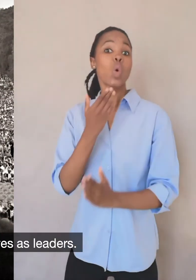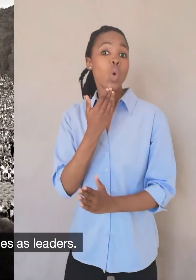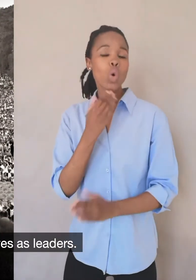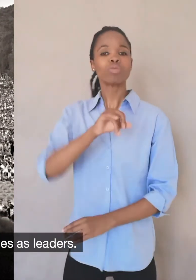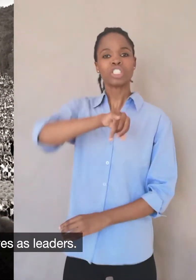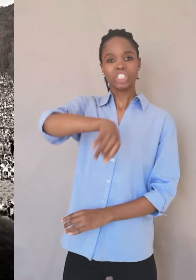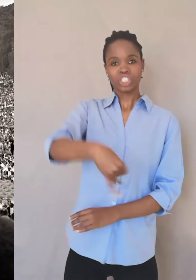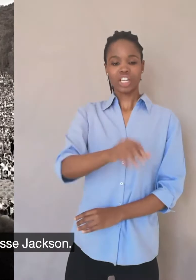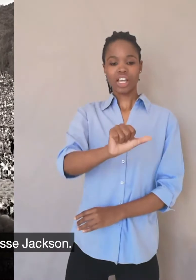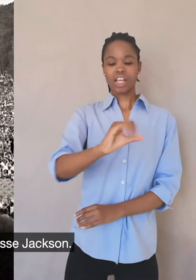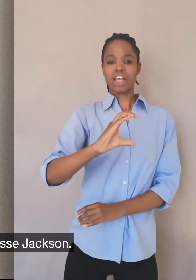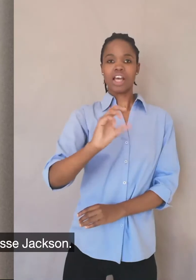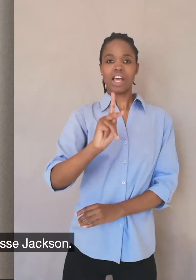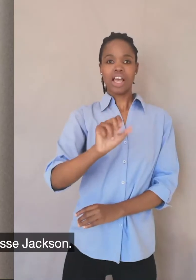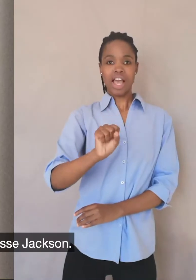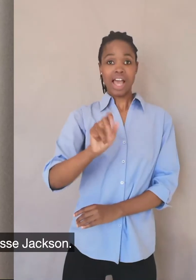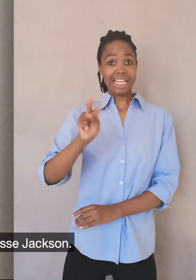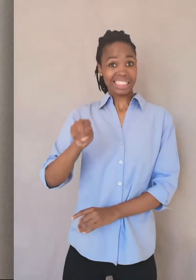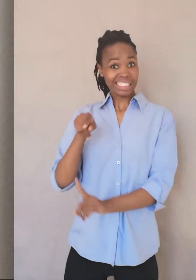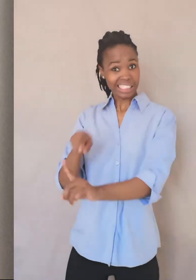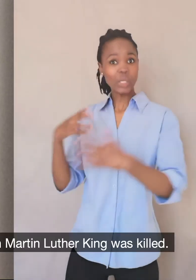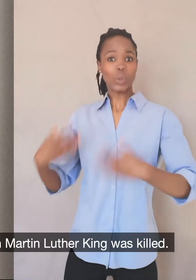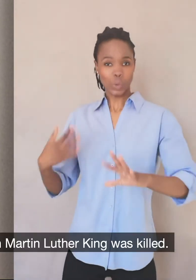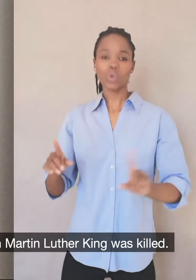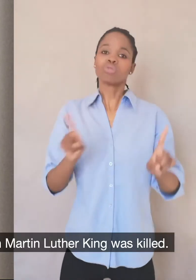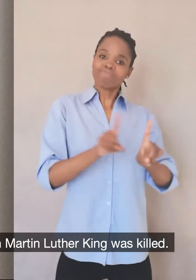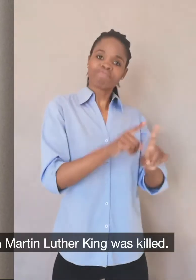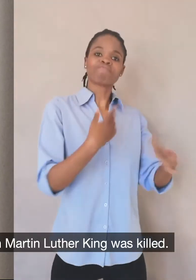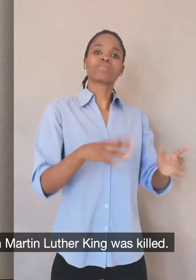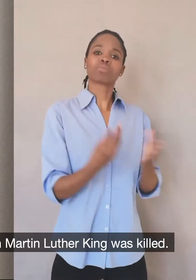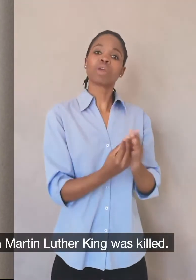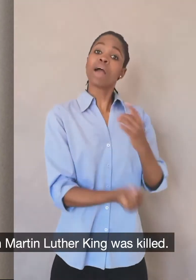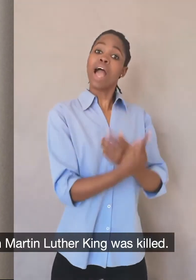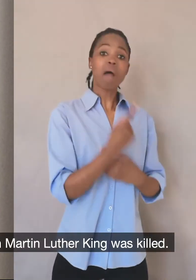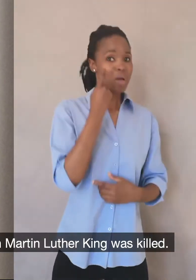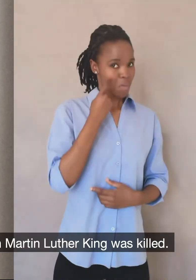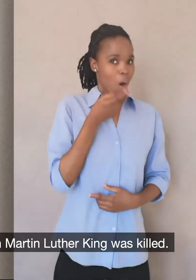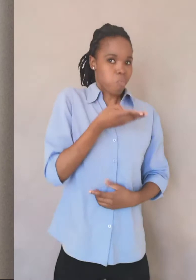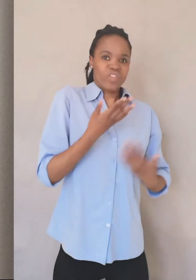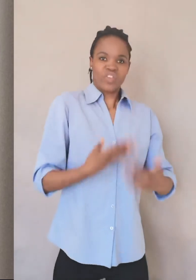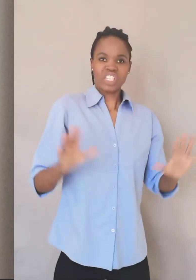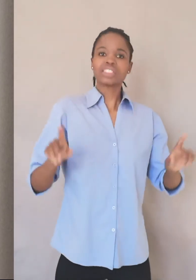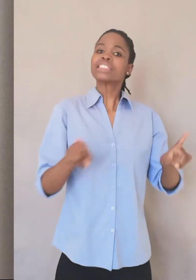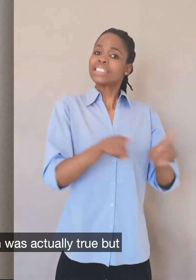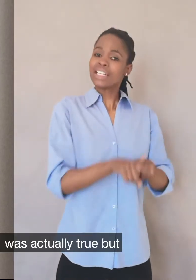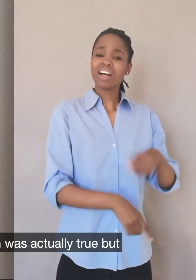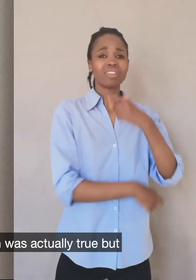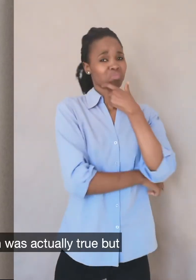as leaders. One of those people was Jesse Jackson. Jesse Jackson was actually present when Martin Luther King was killed. And